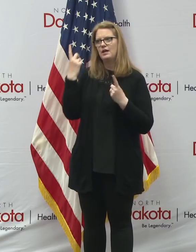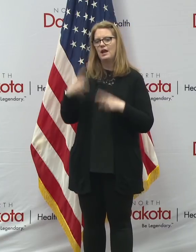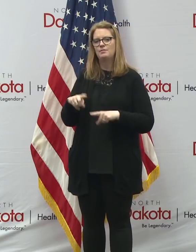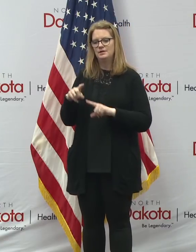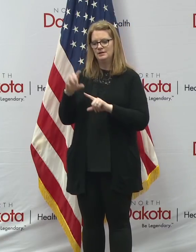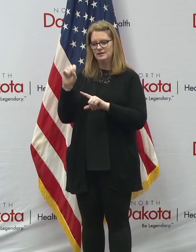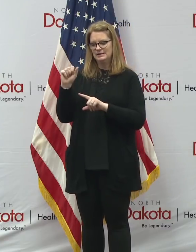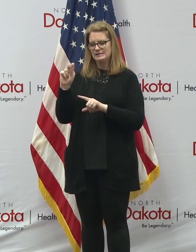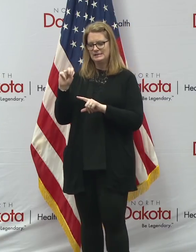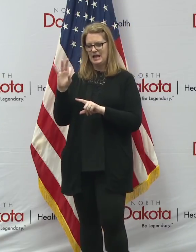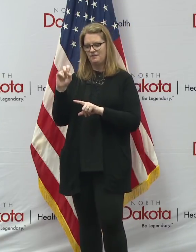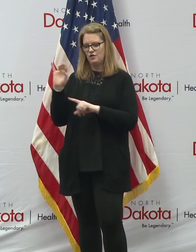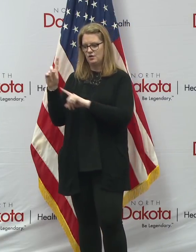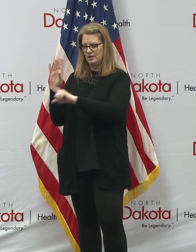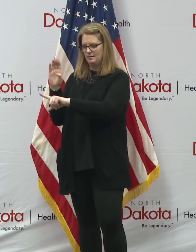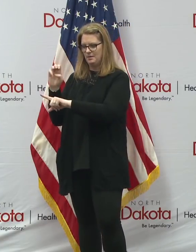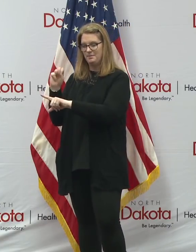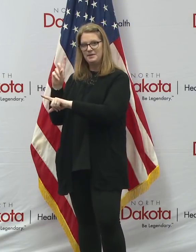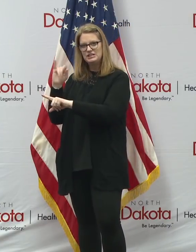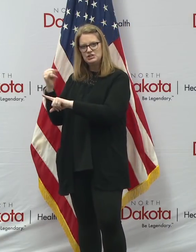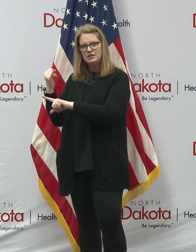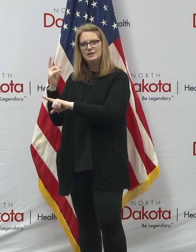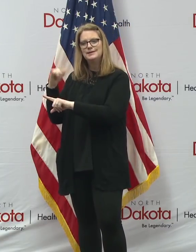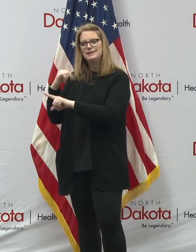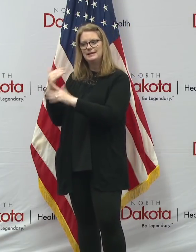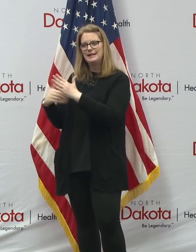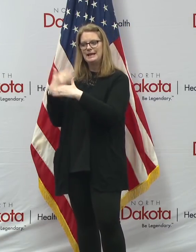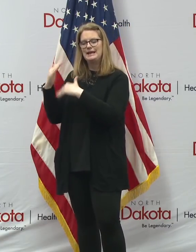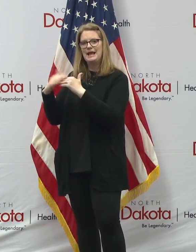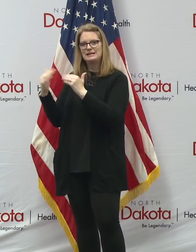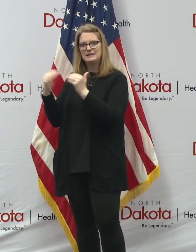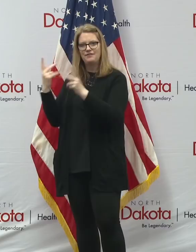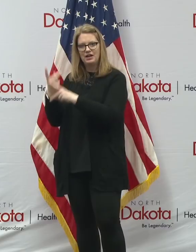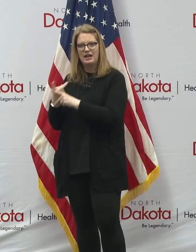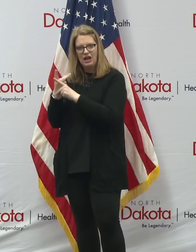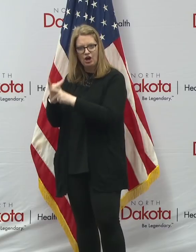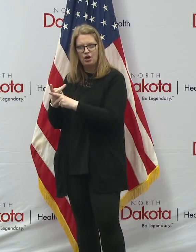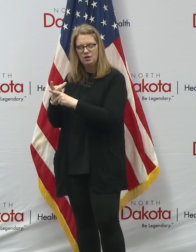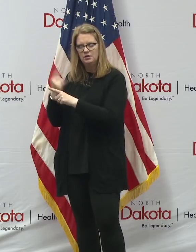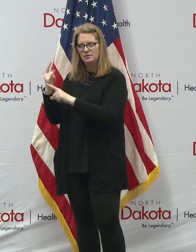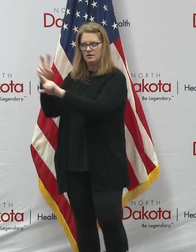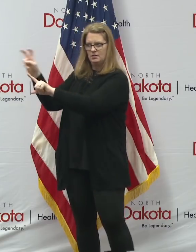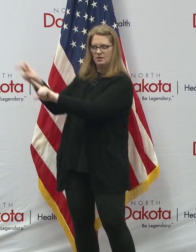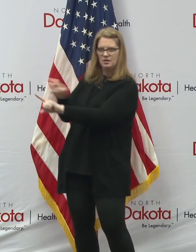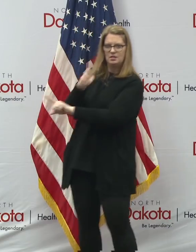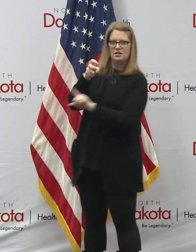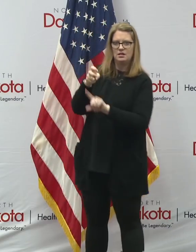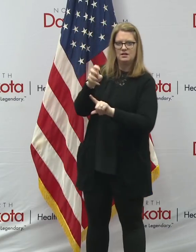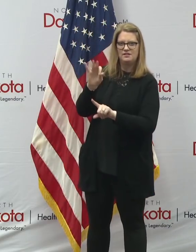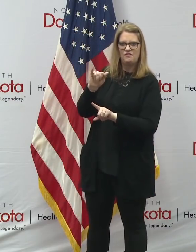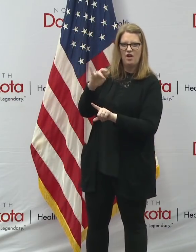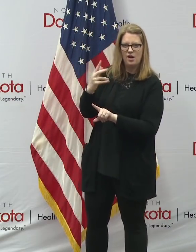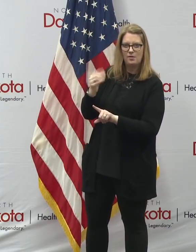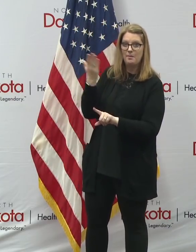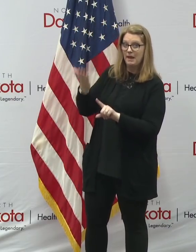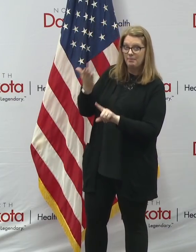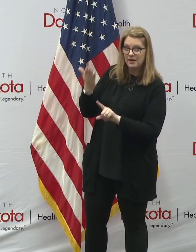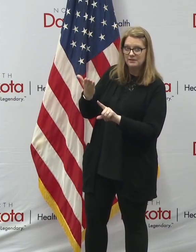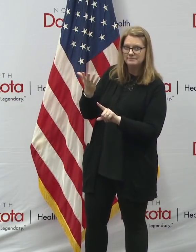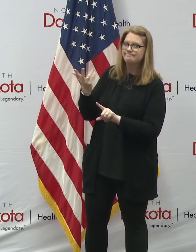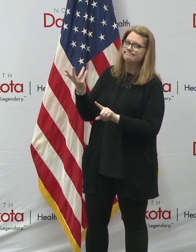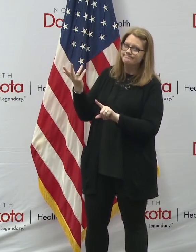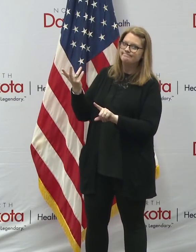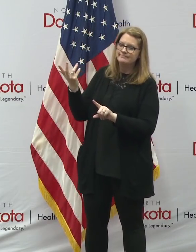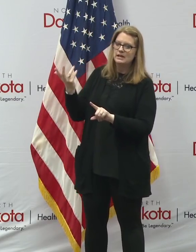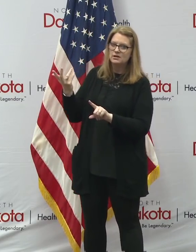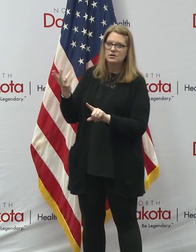in Bemidji and you said, hey, you need another level of care, you know, someone might be transferred from Bemidji to Fargo. So that is all, you know,